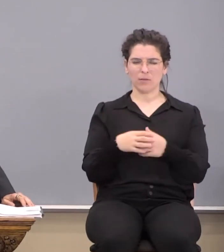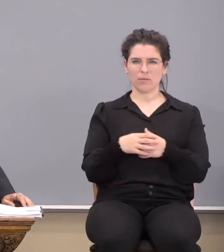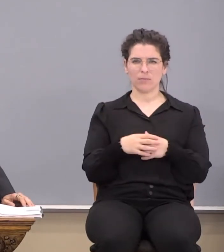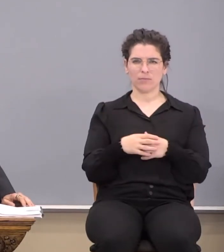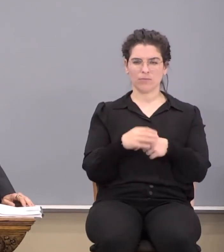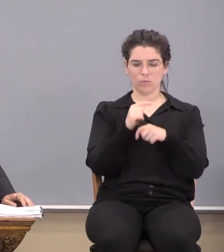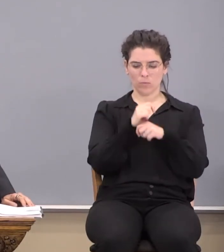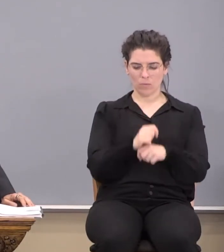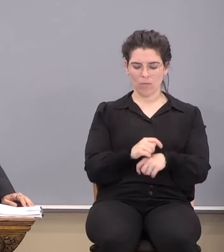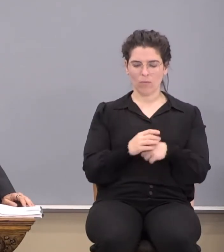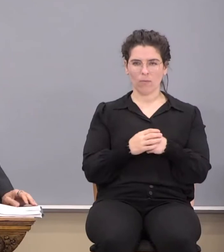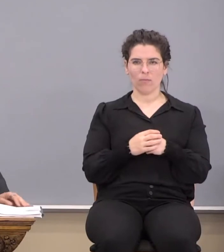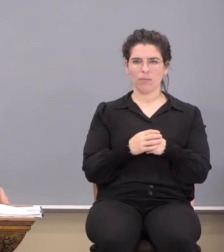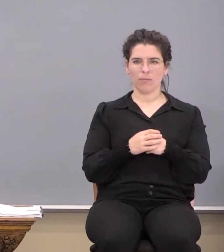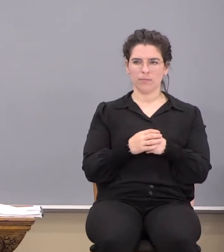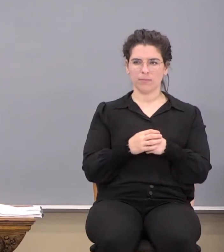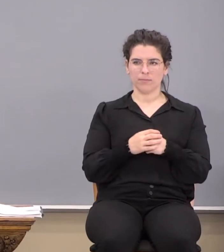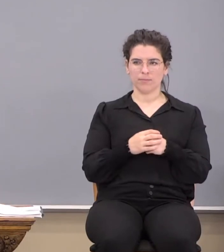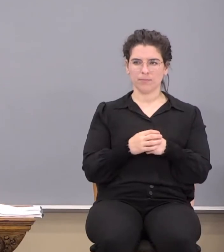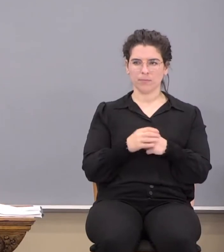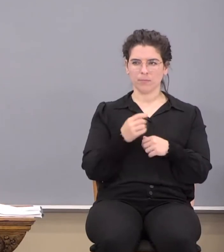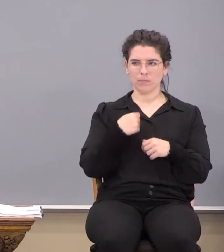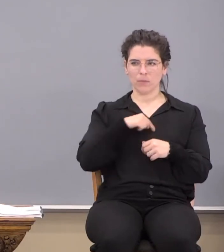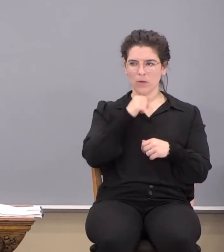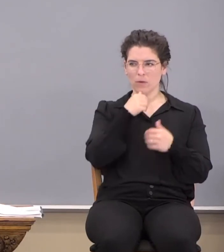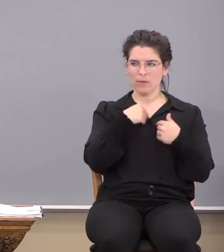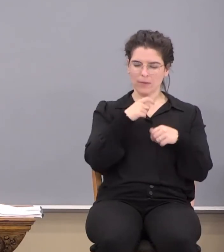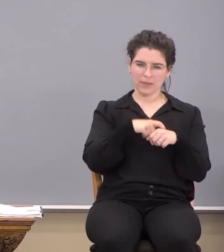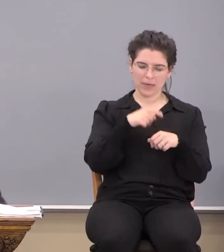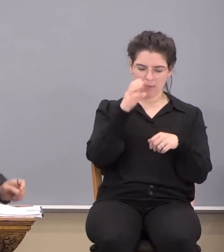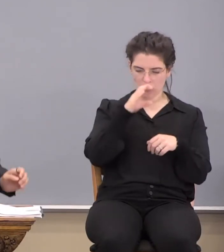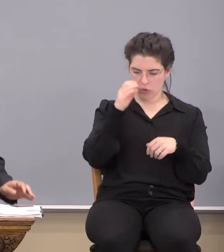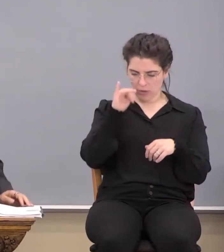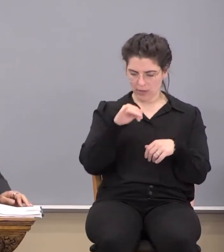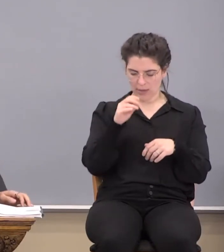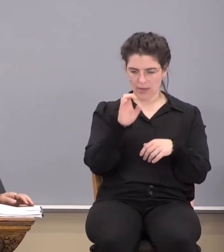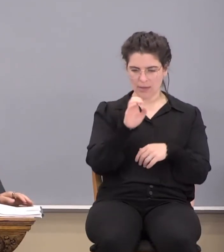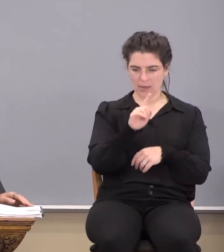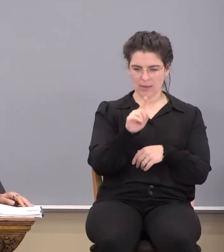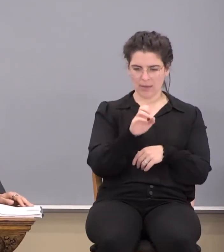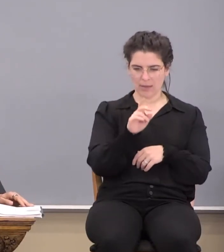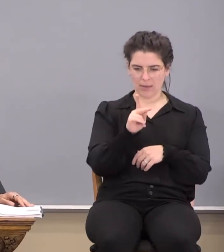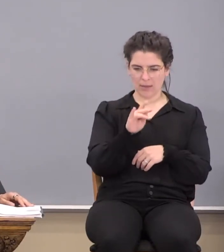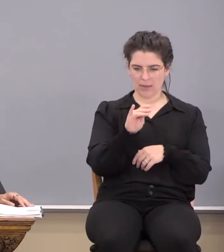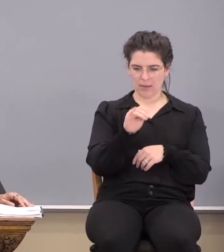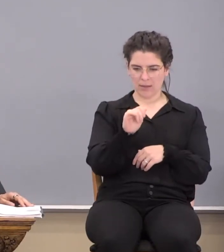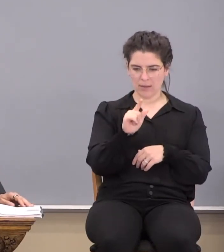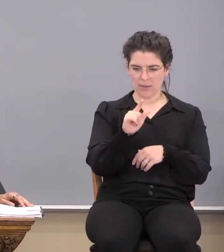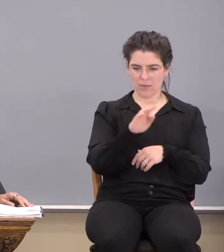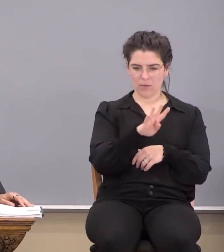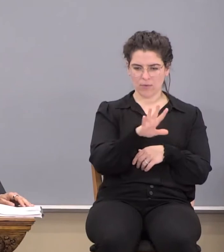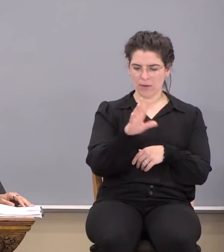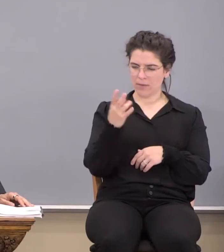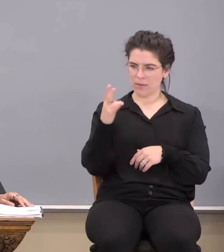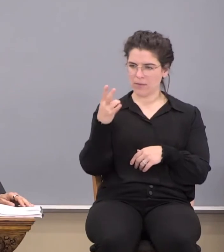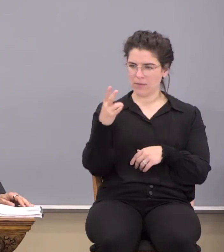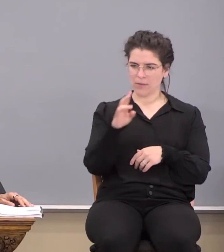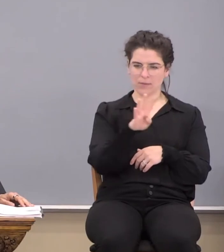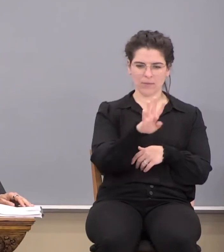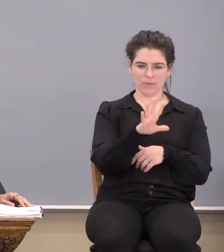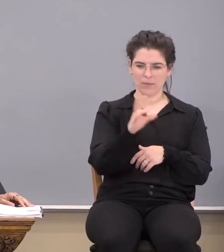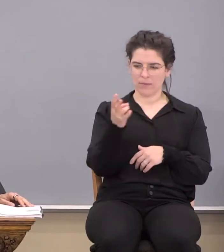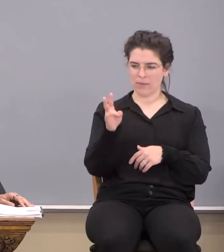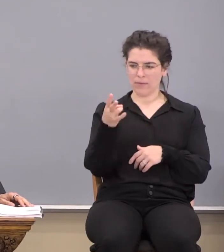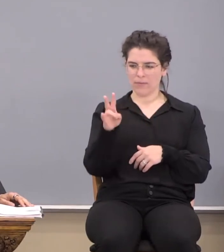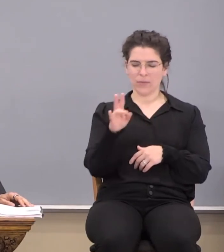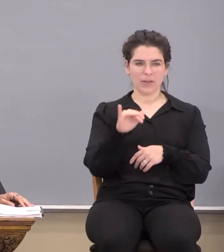They are our traditions. We won't have the time to look at it, but in your notes write down Ezekiel 45 17. That statement